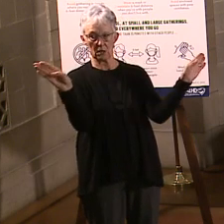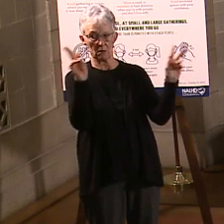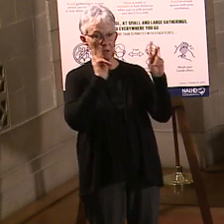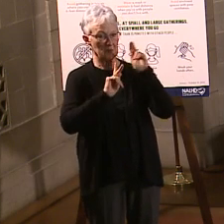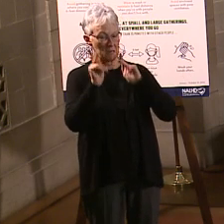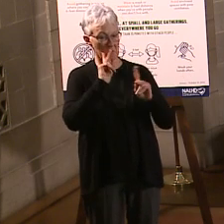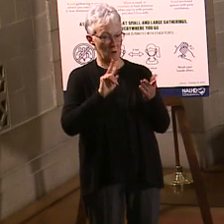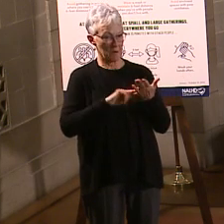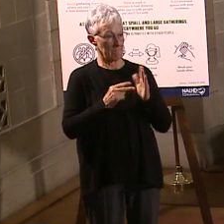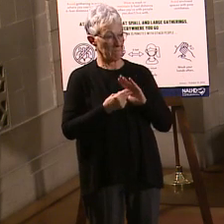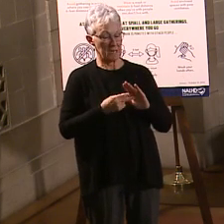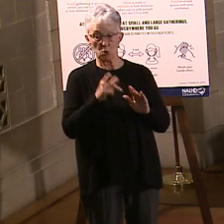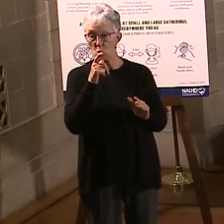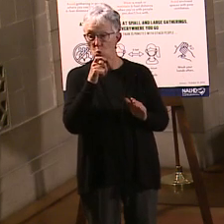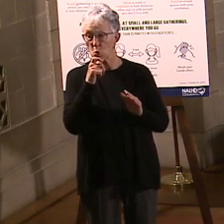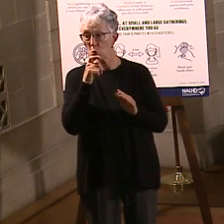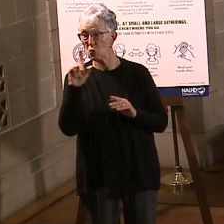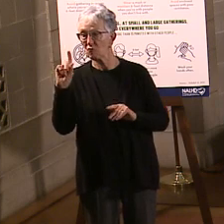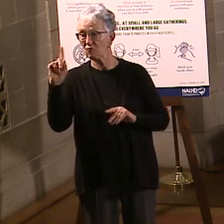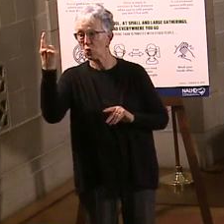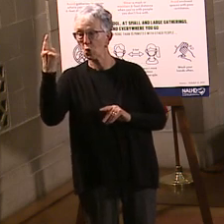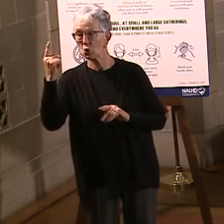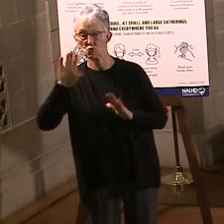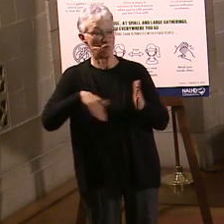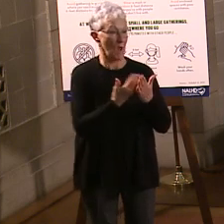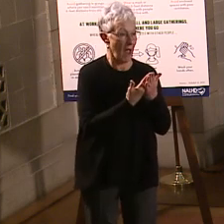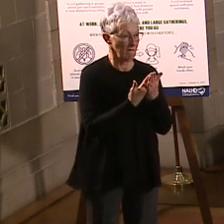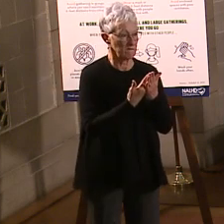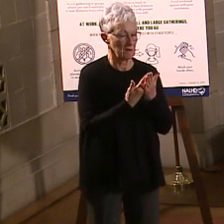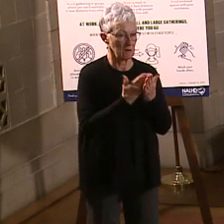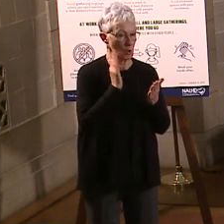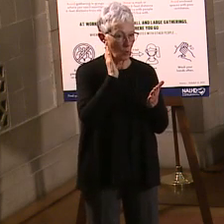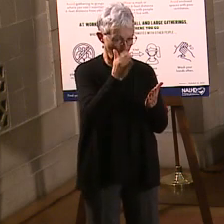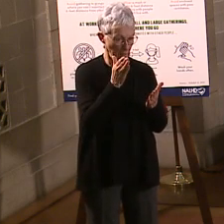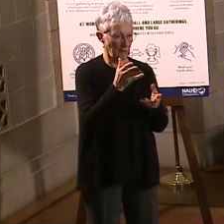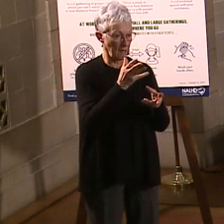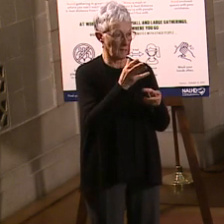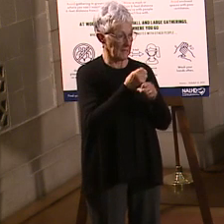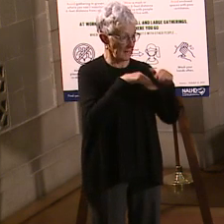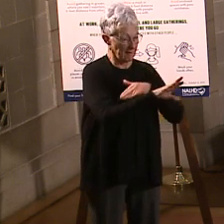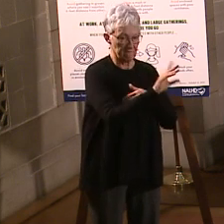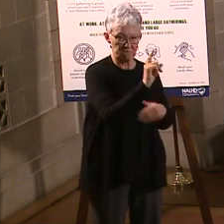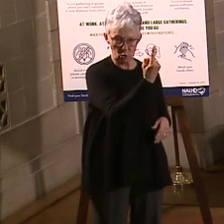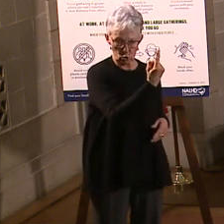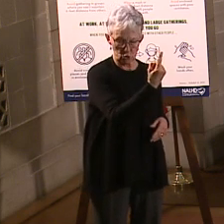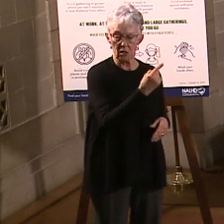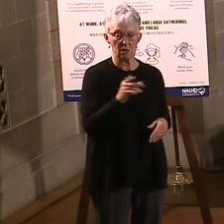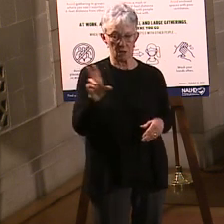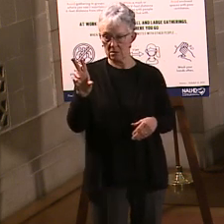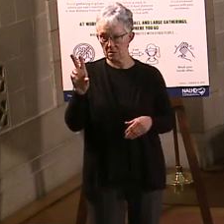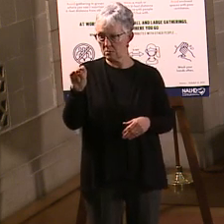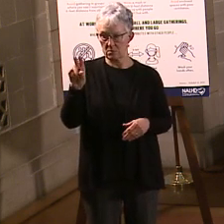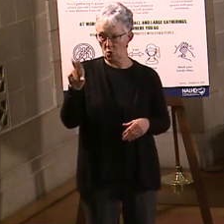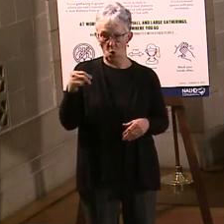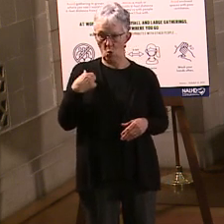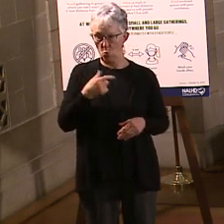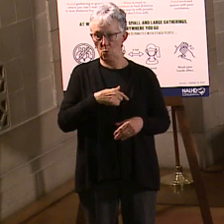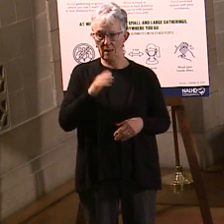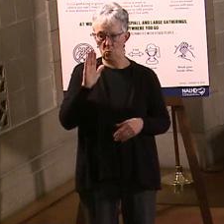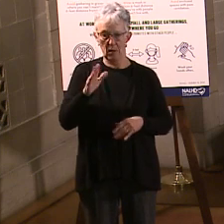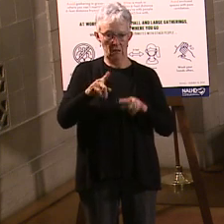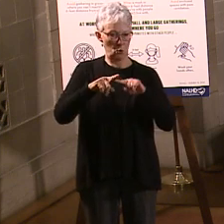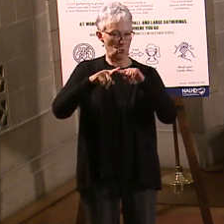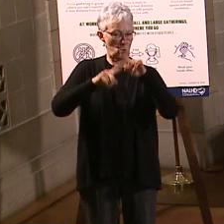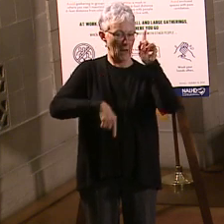is not. It will be randomized. We're not publishing the way that we're randomizing it because we don't want people to try to guess about that.